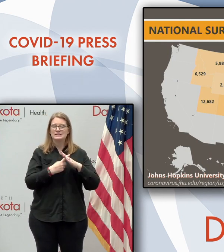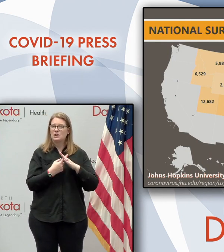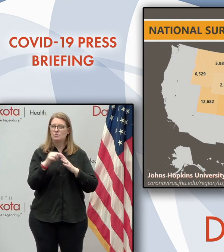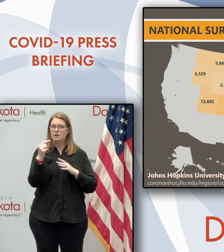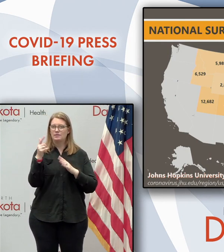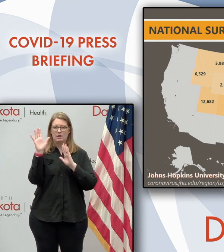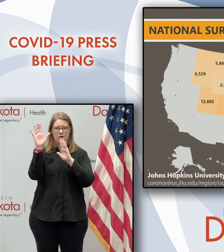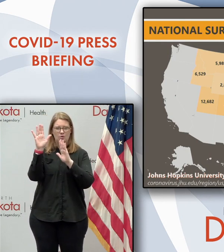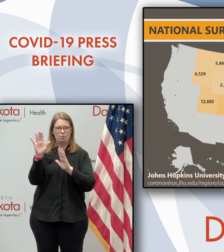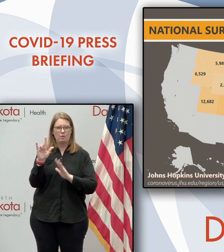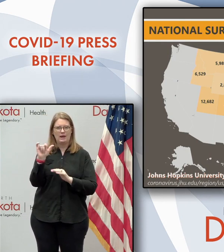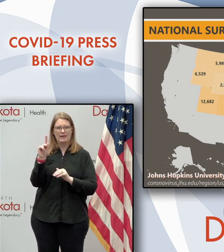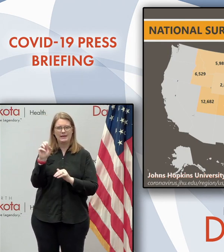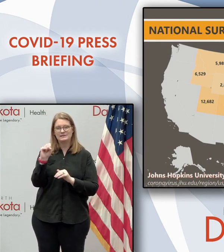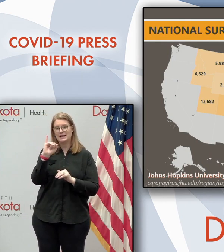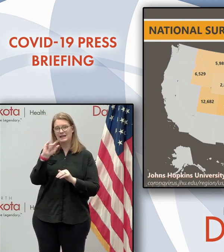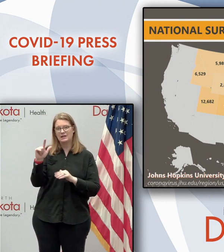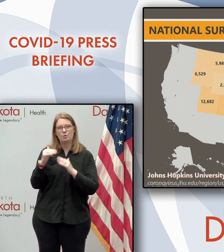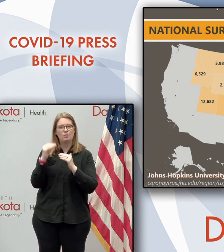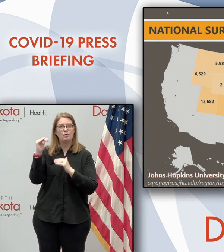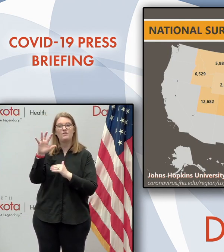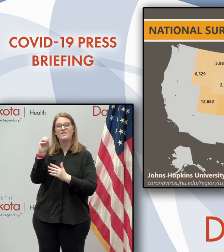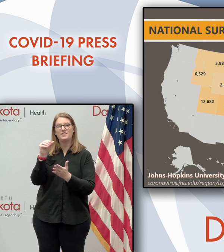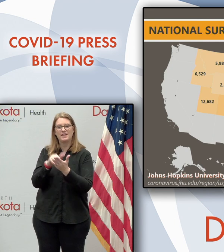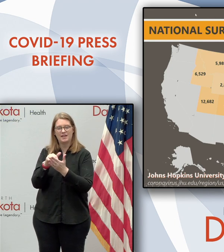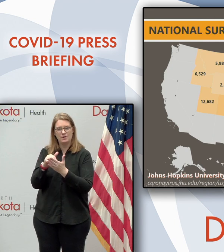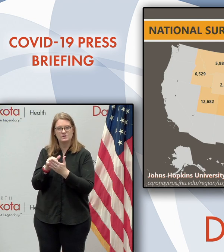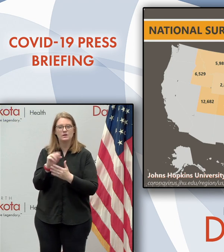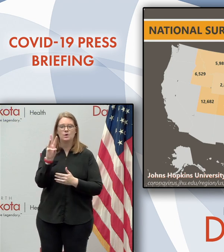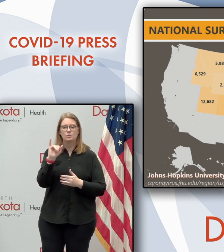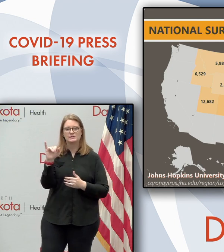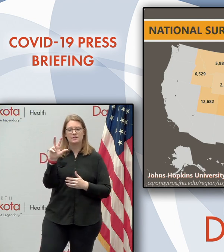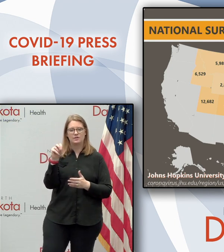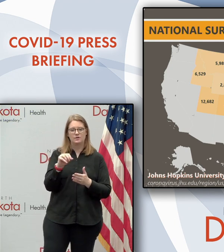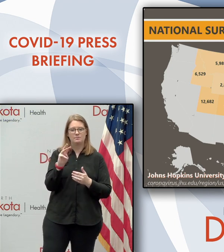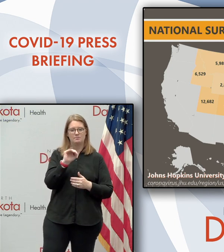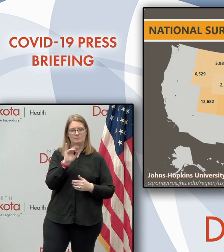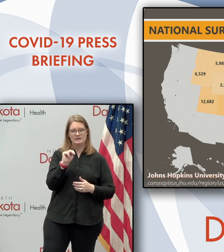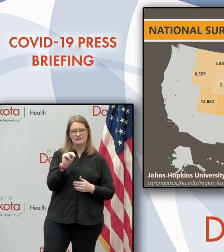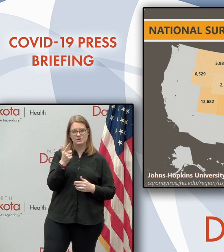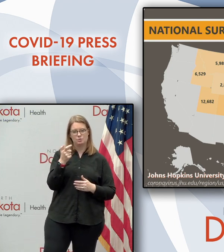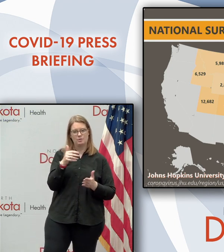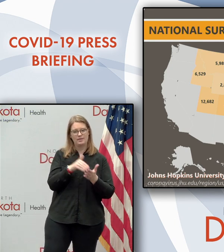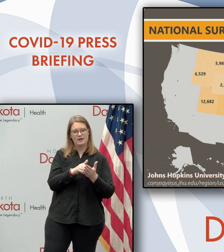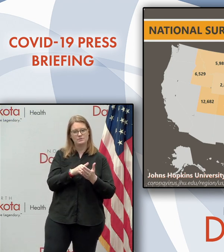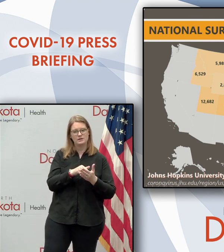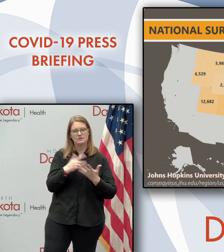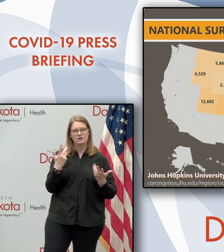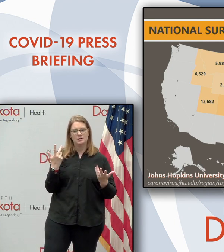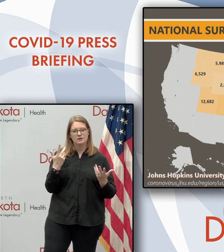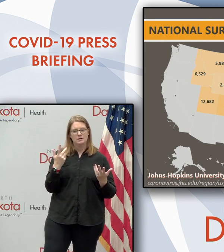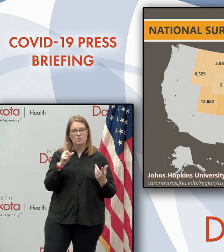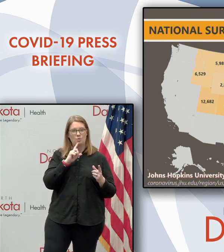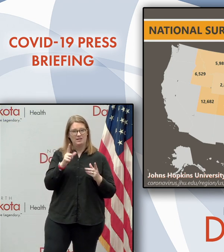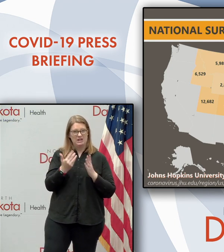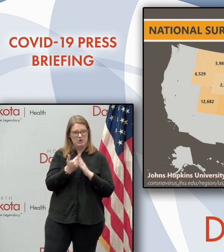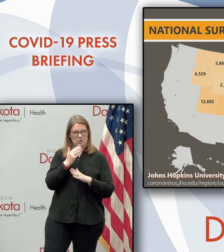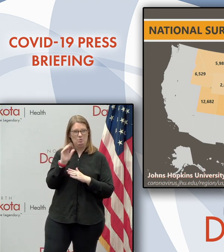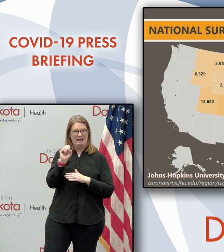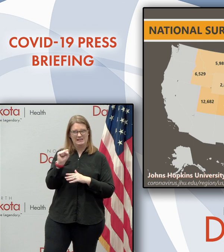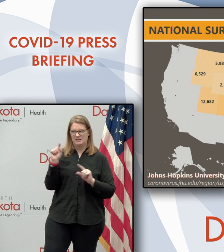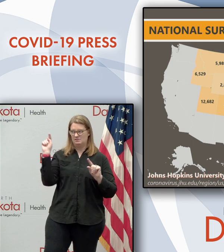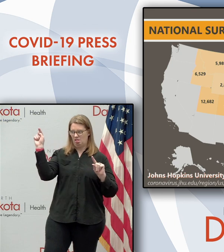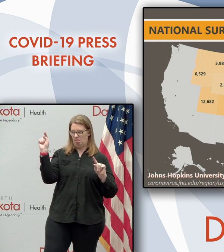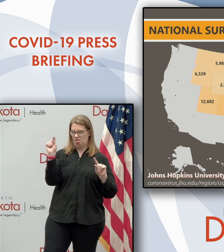the Great Lakes with Illinois with over 50,000 cases in Wisconsin, 30,000, Minnesota, 21,000, uh, all of these new cases. And